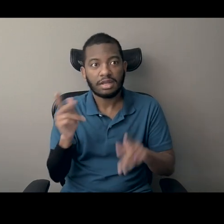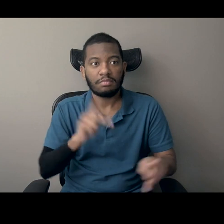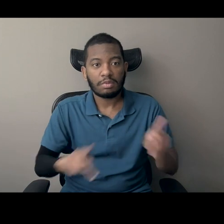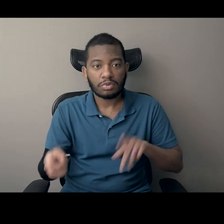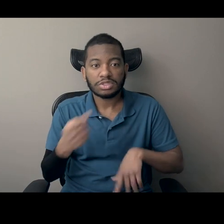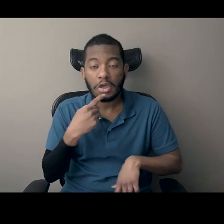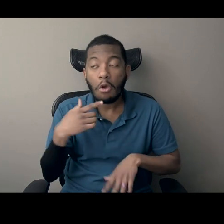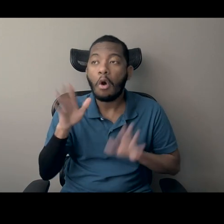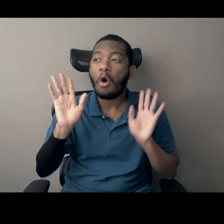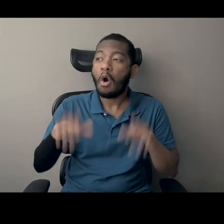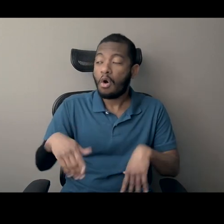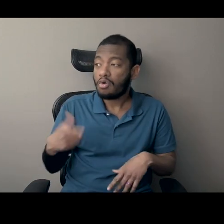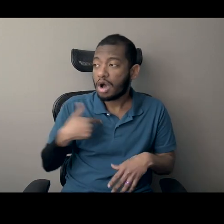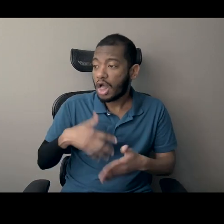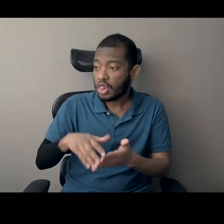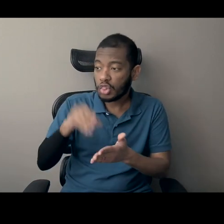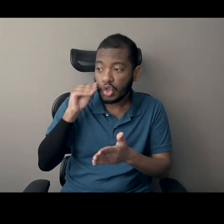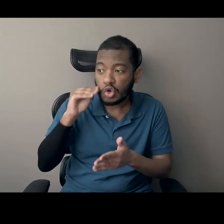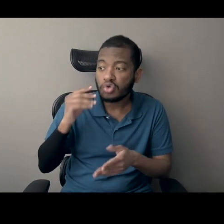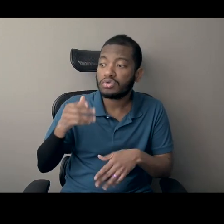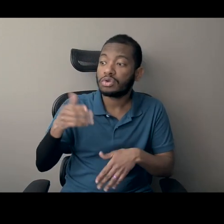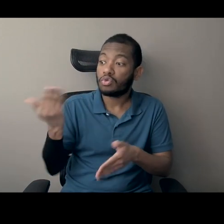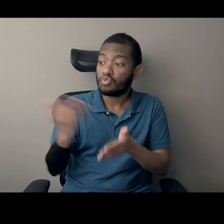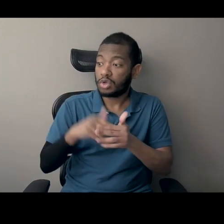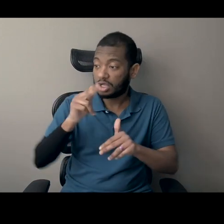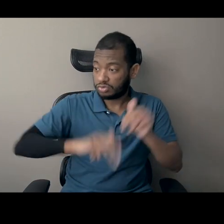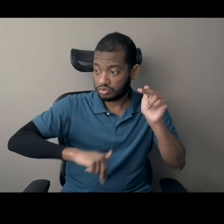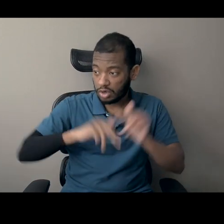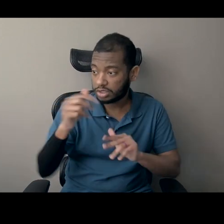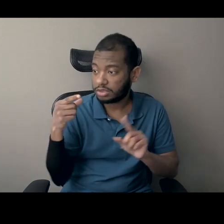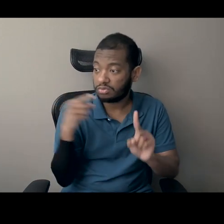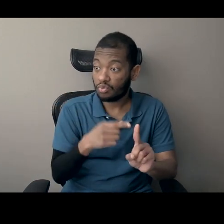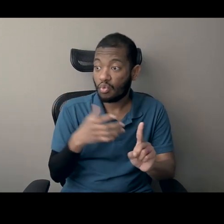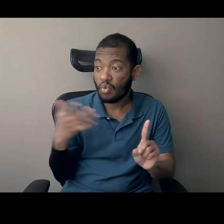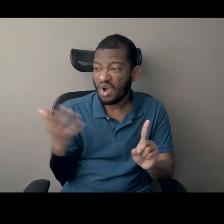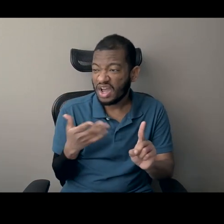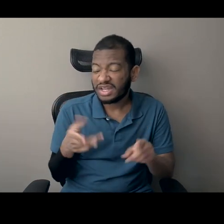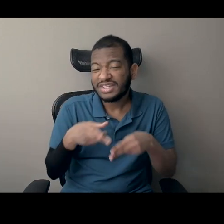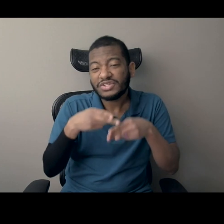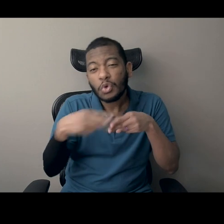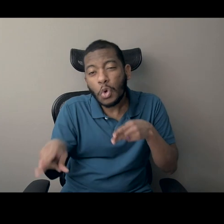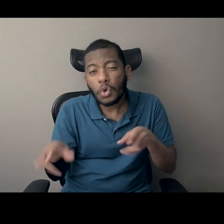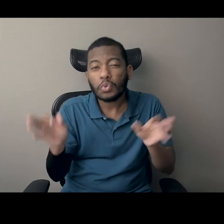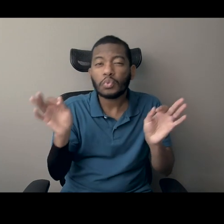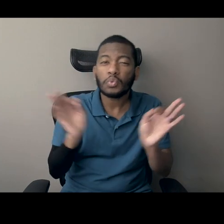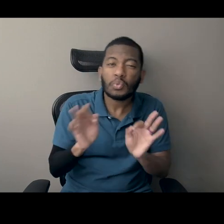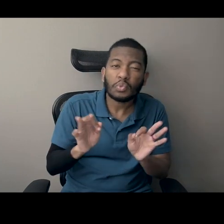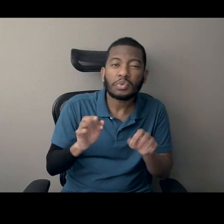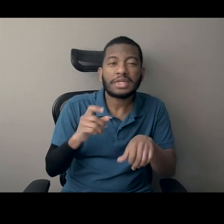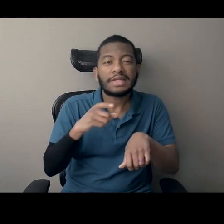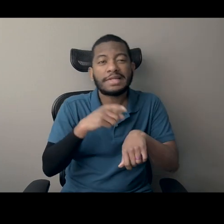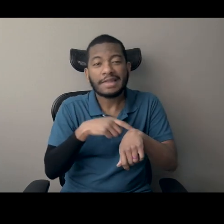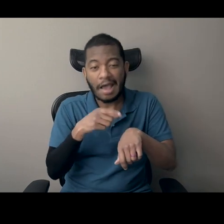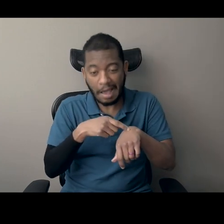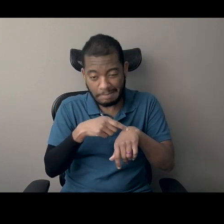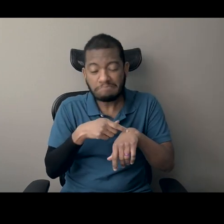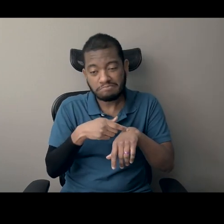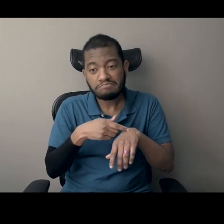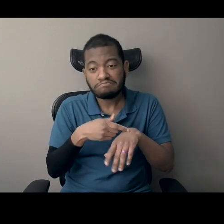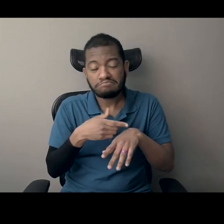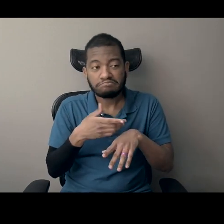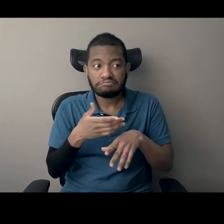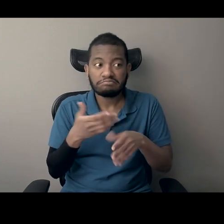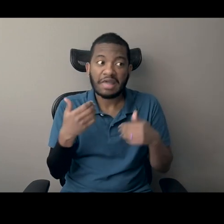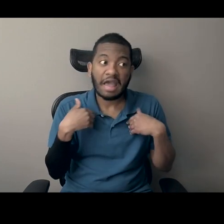relatively insignificant, not so great moment between the Civil War and Jim Crow that involved